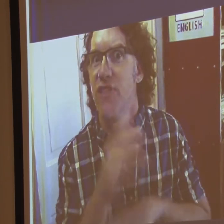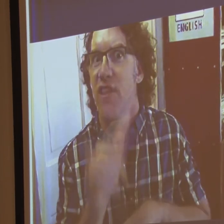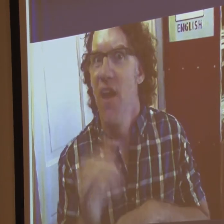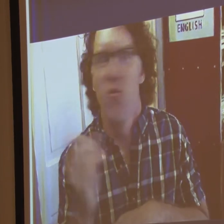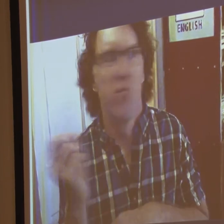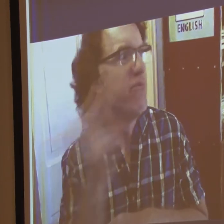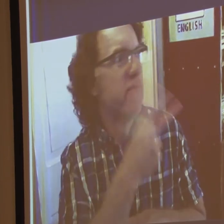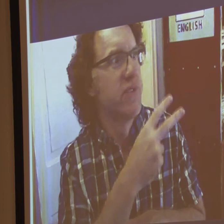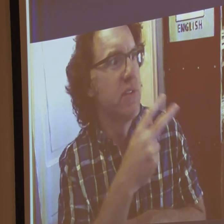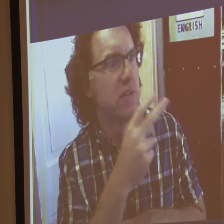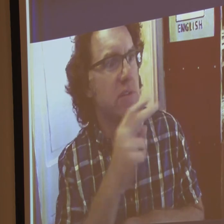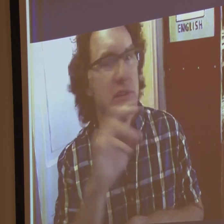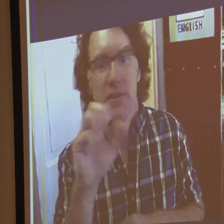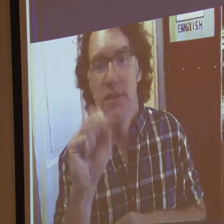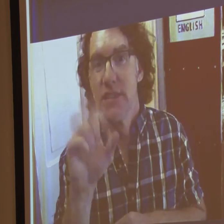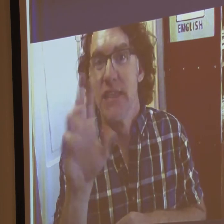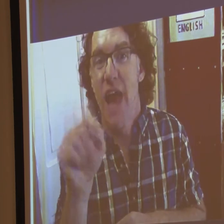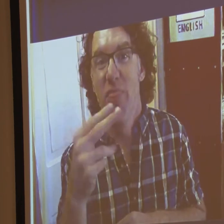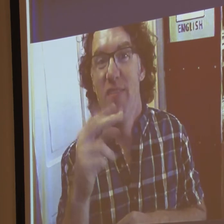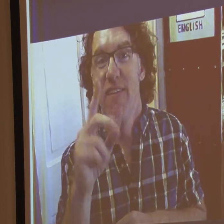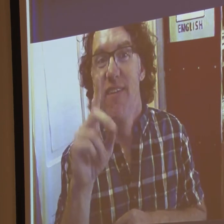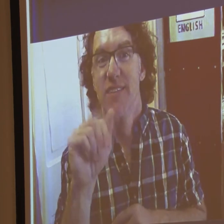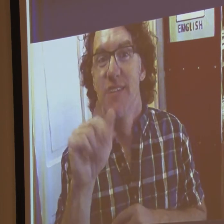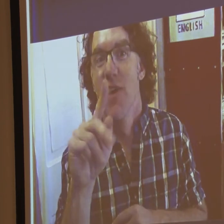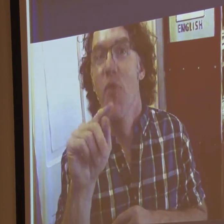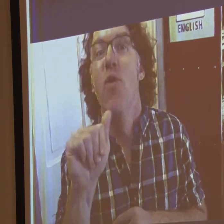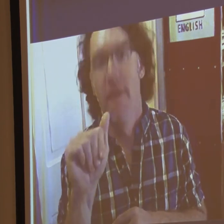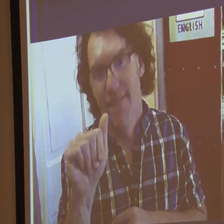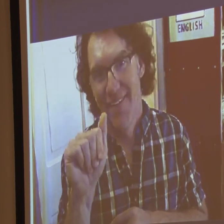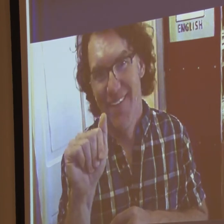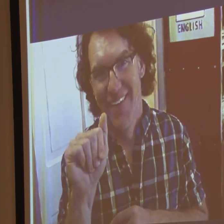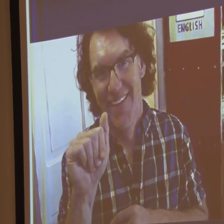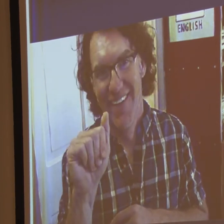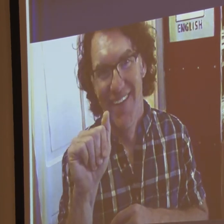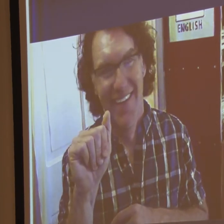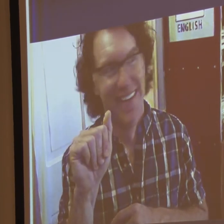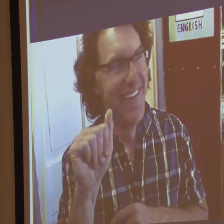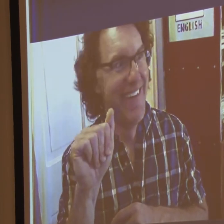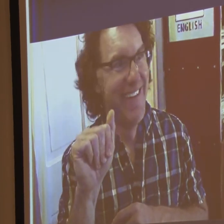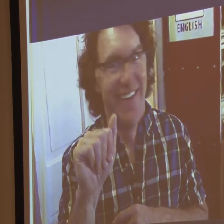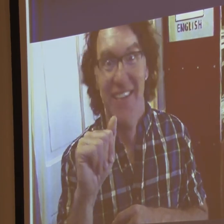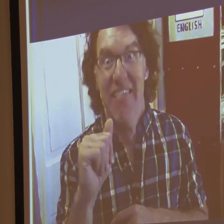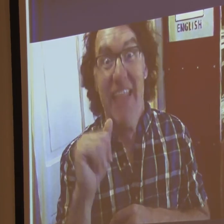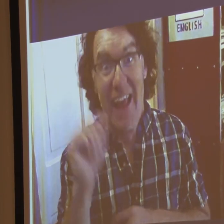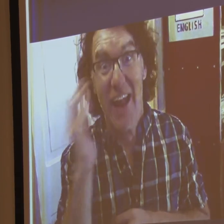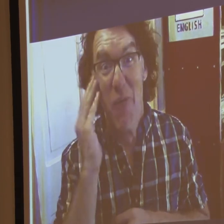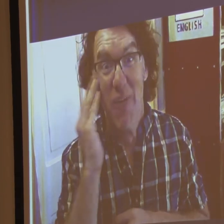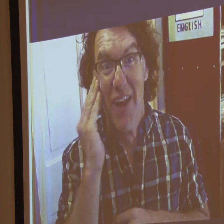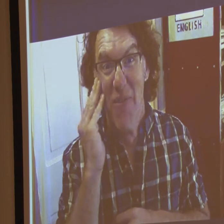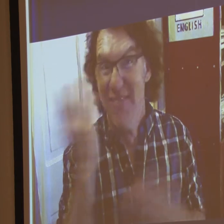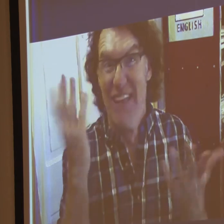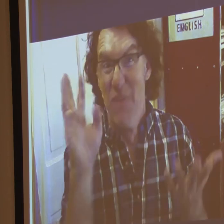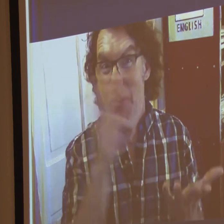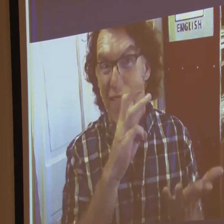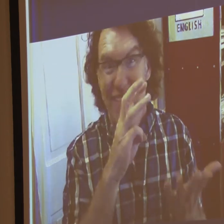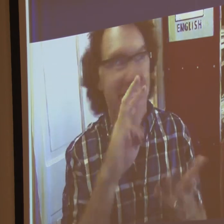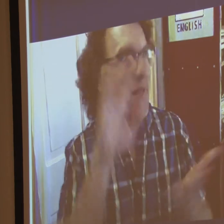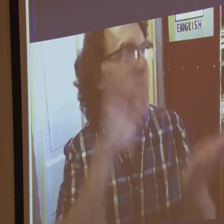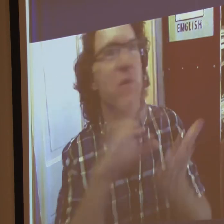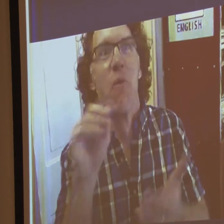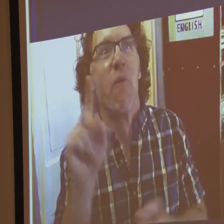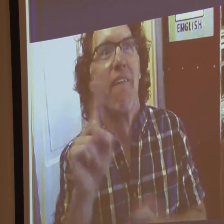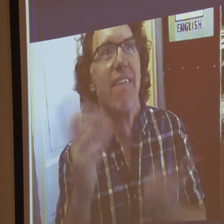And then after we met, we moved to South Dakota. I know. Like,